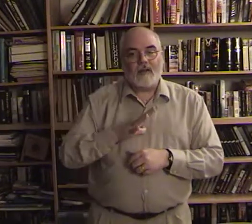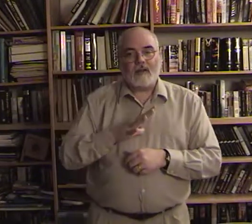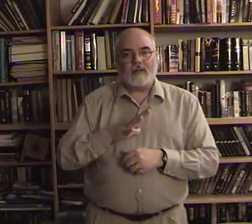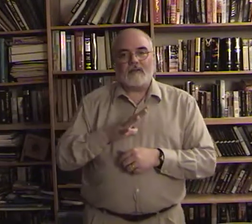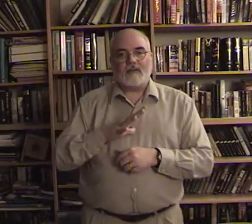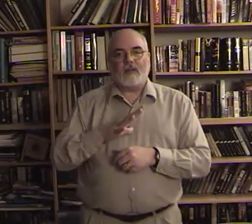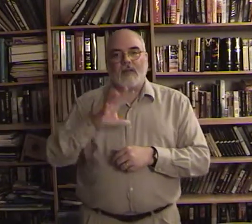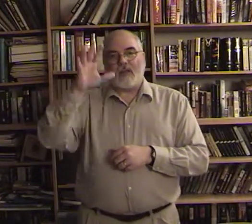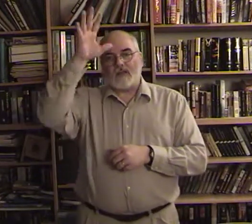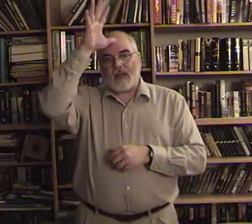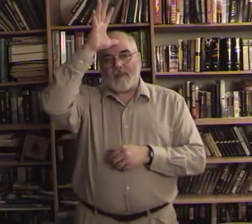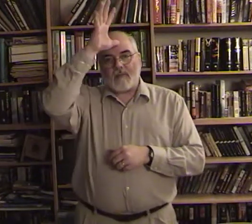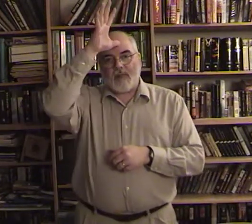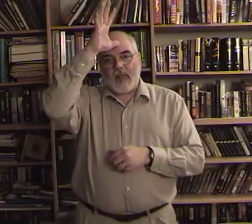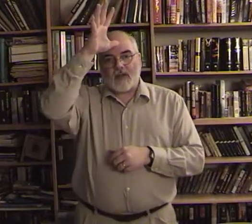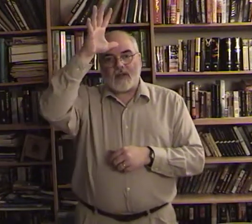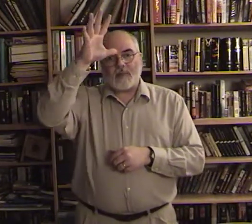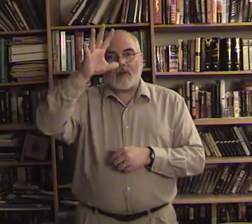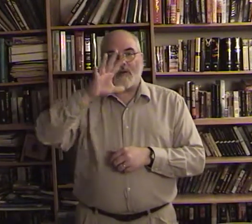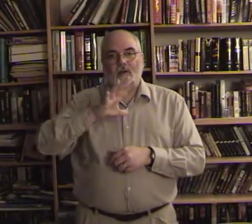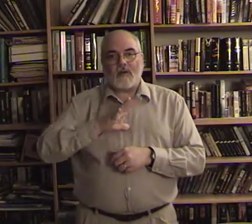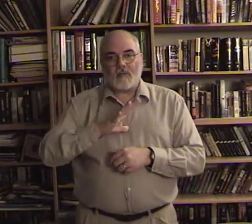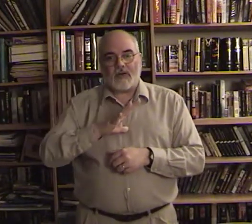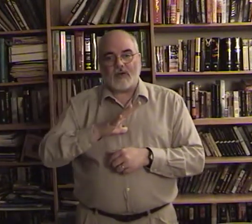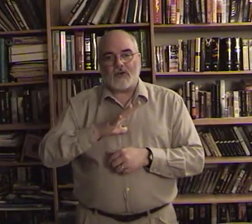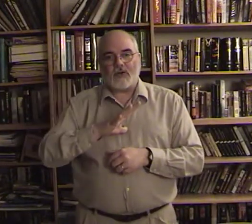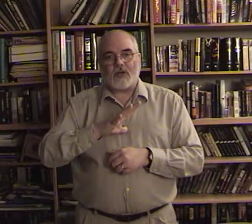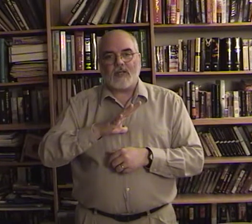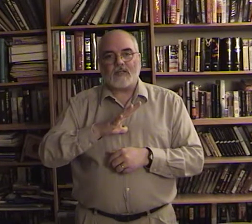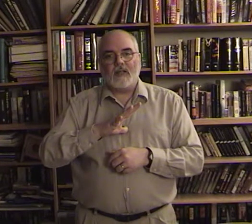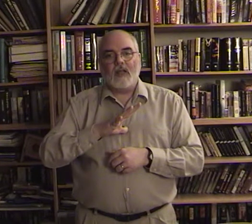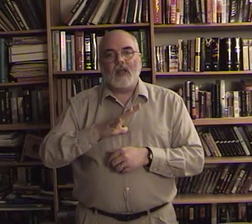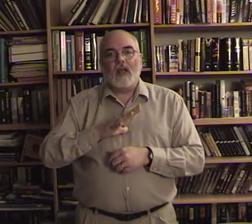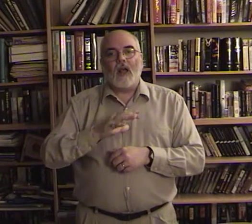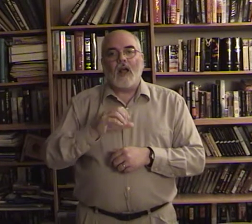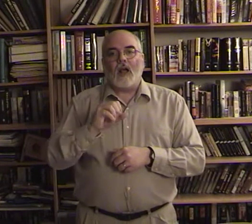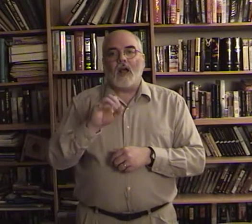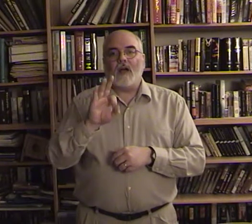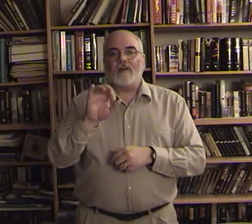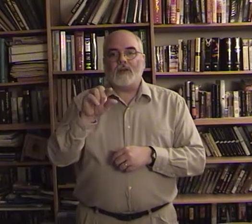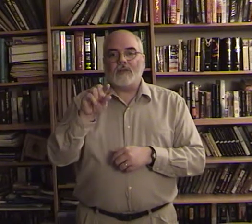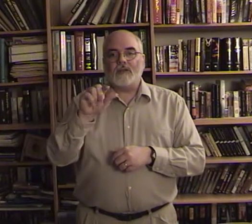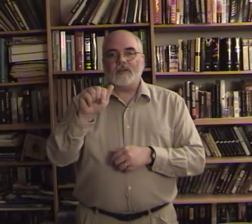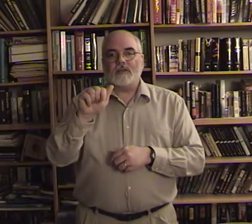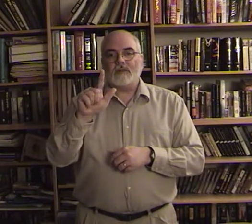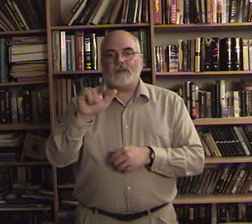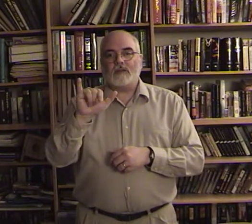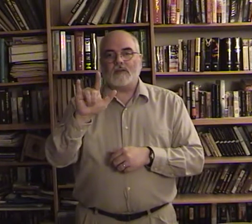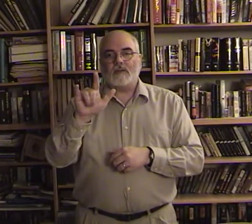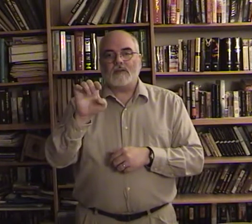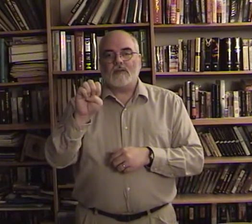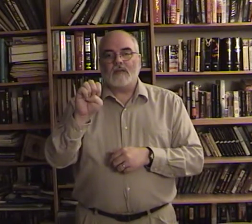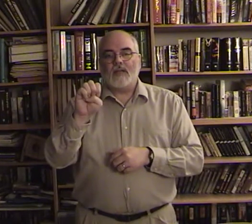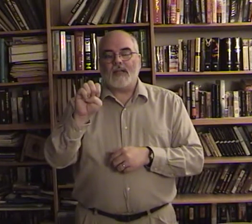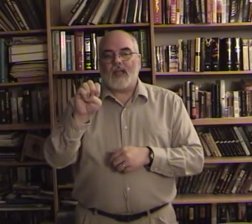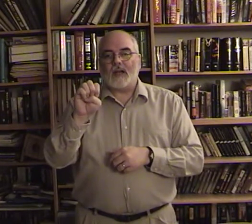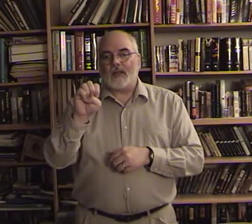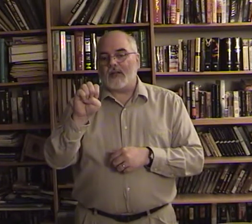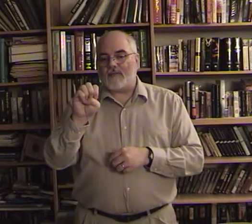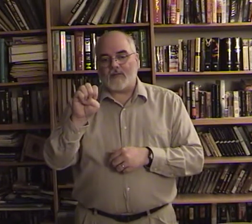men okay kind of a hand up here coming down to your chest of galilee you have to